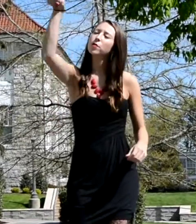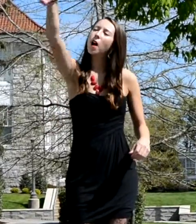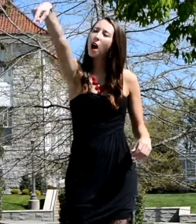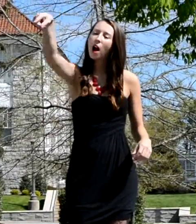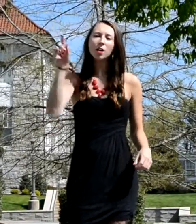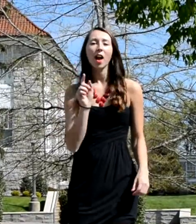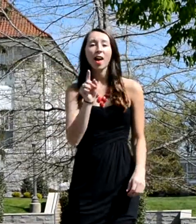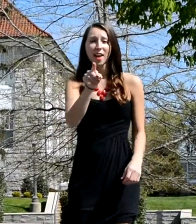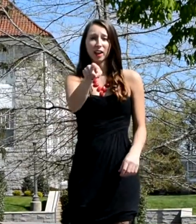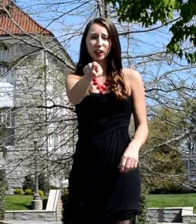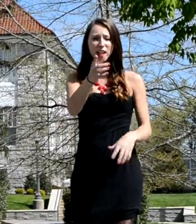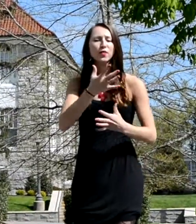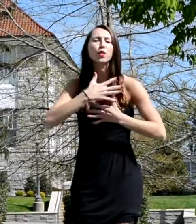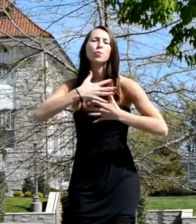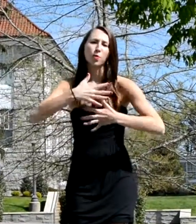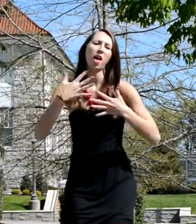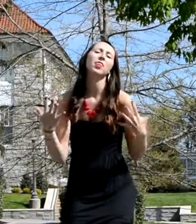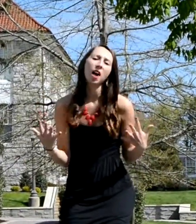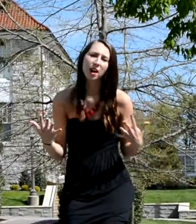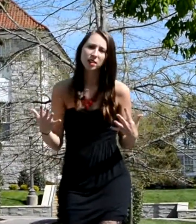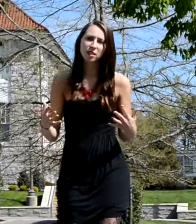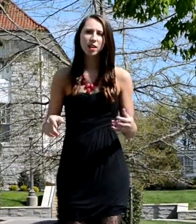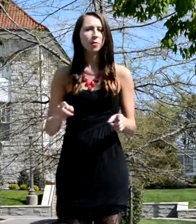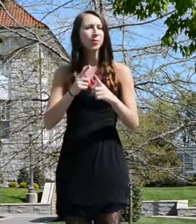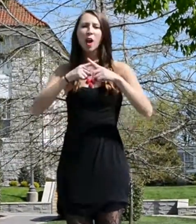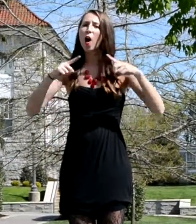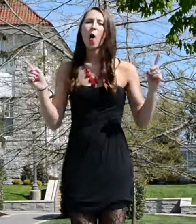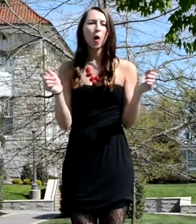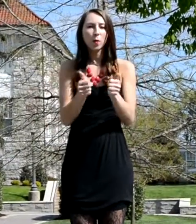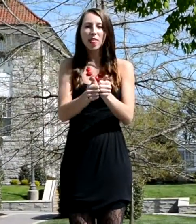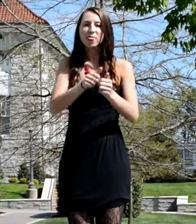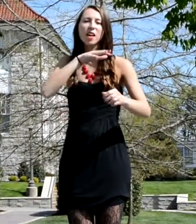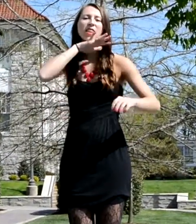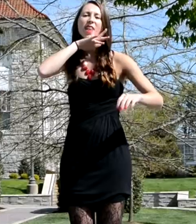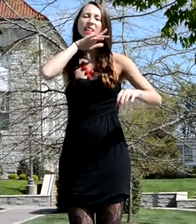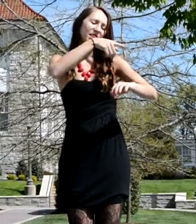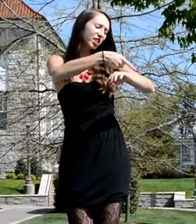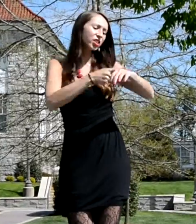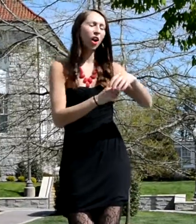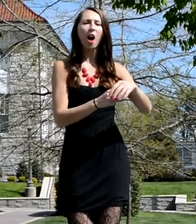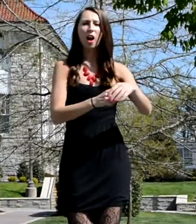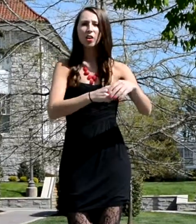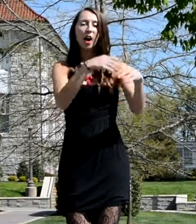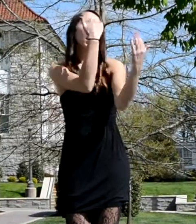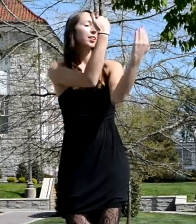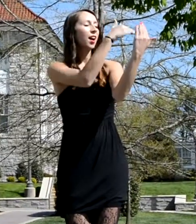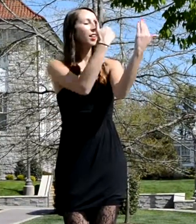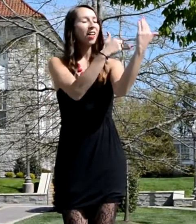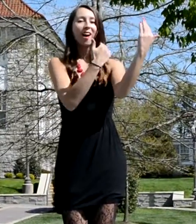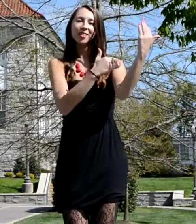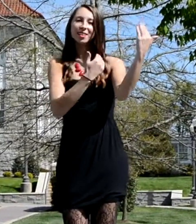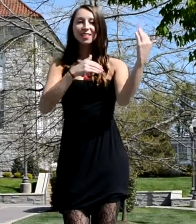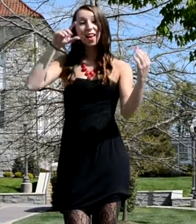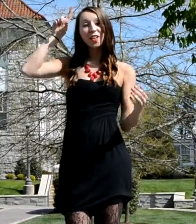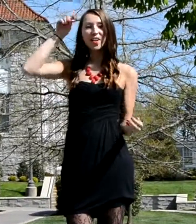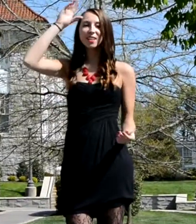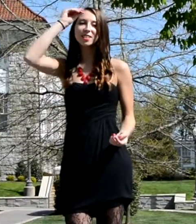far It'll leave you breathless Or with a nasty scar Got a long list of ex